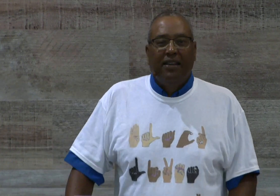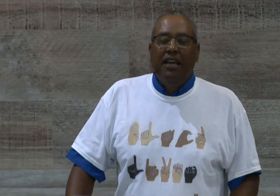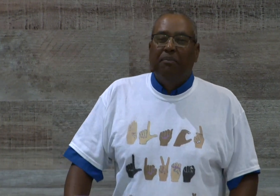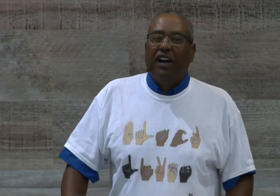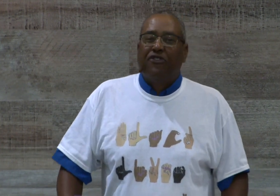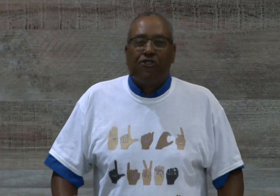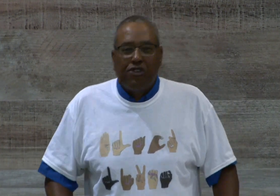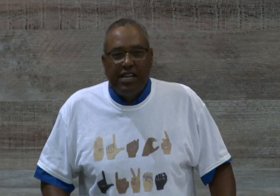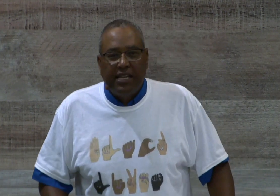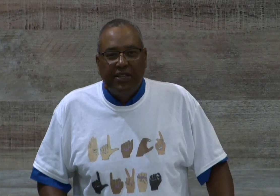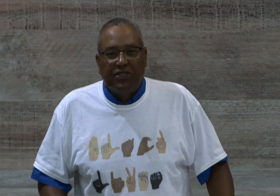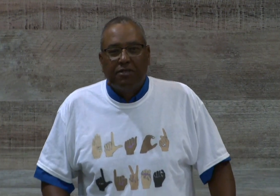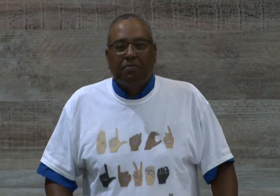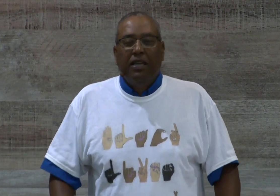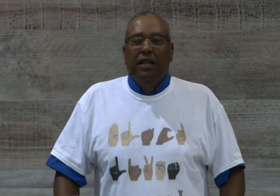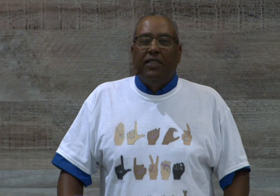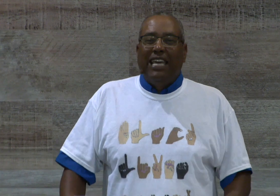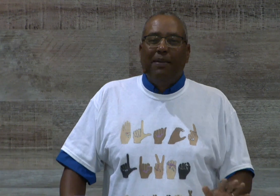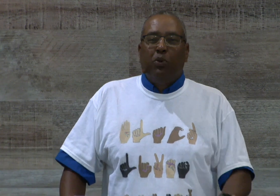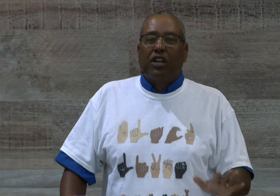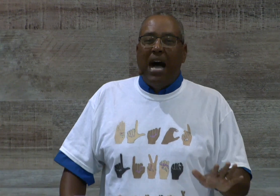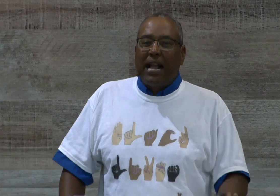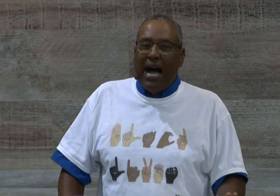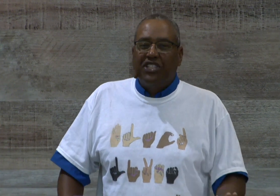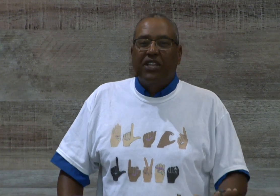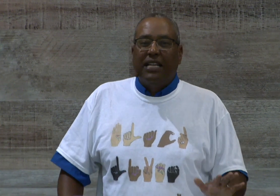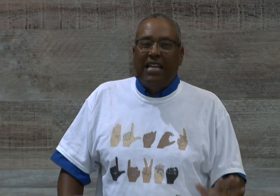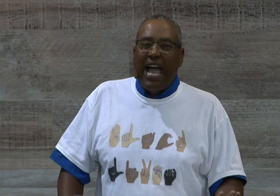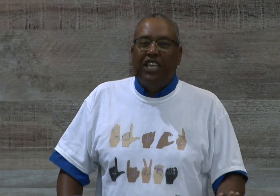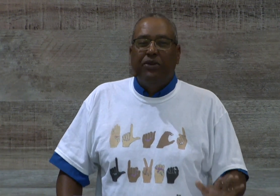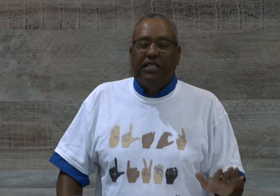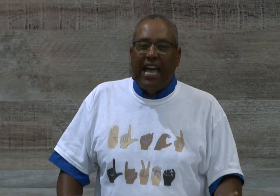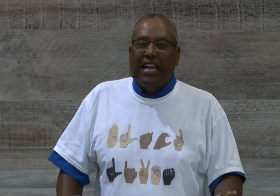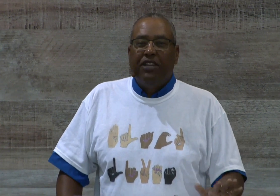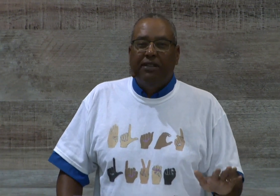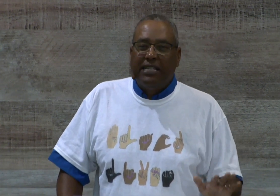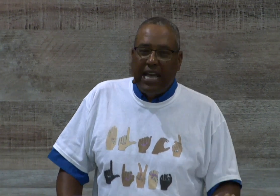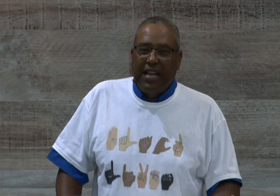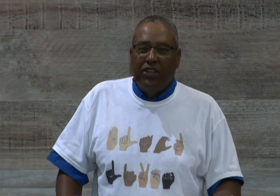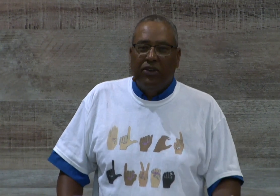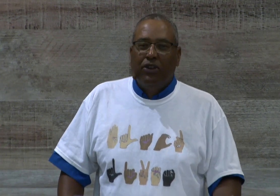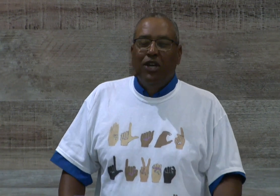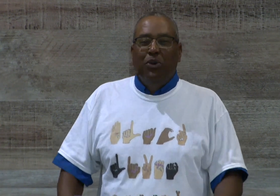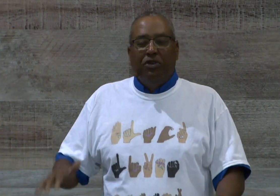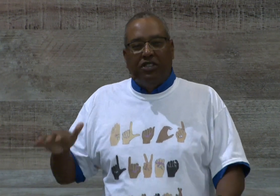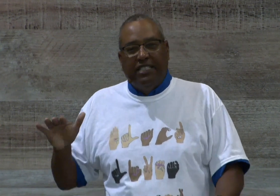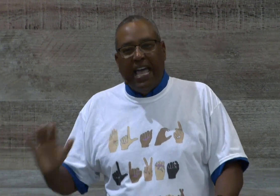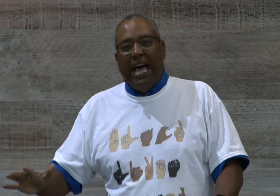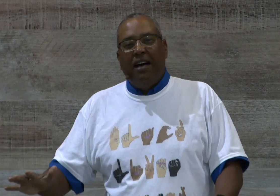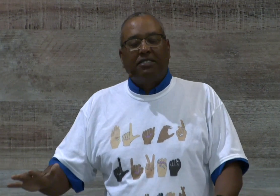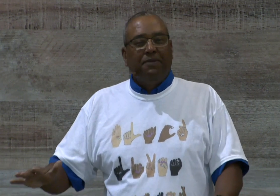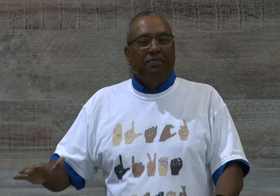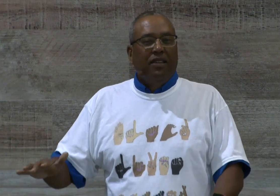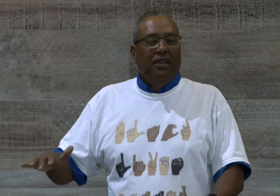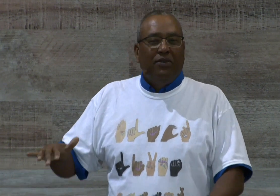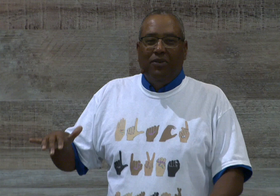My friends, the enemy will constantly attack you and attack you and attack you with doubt, with